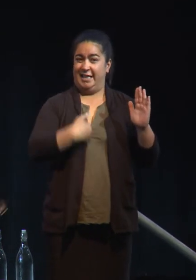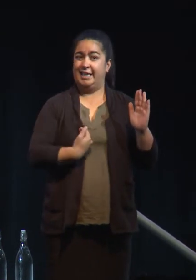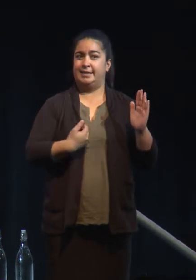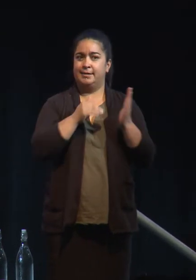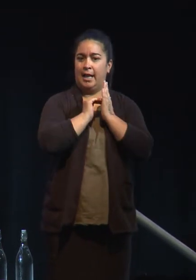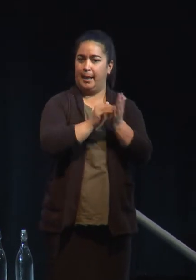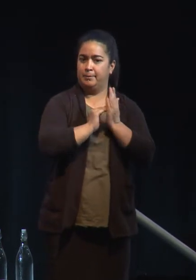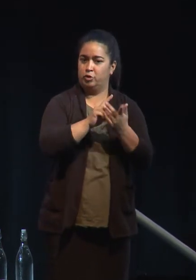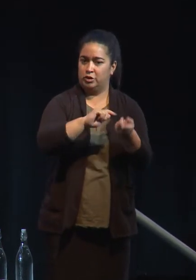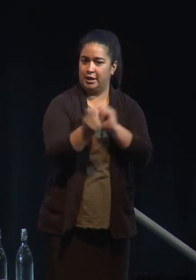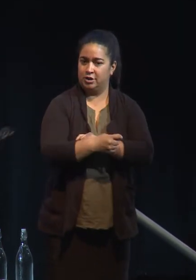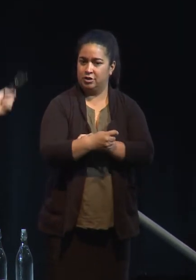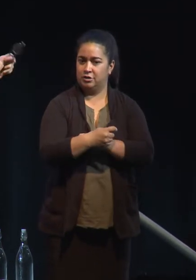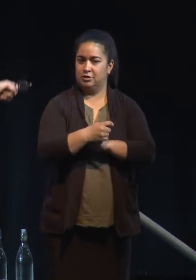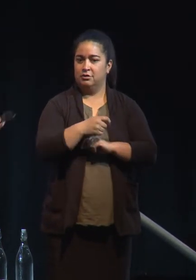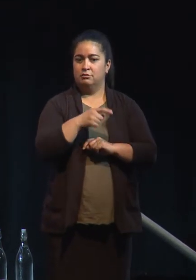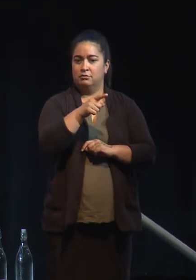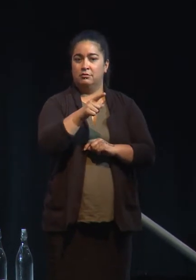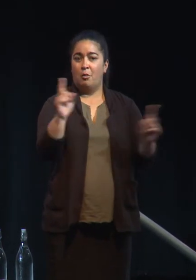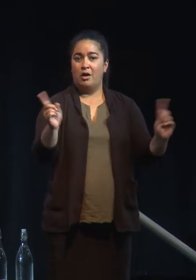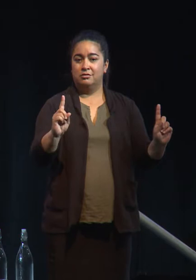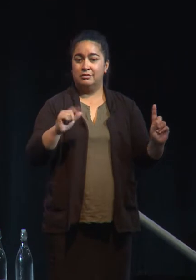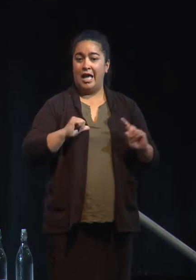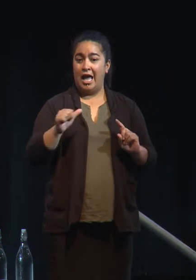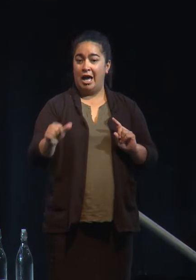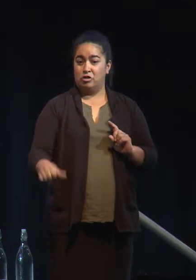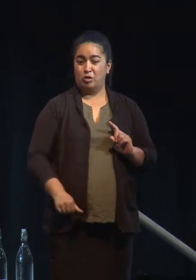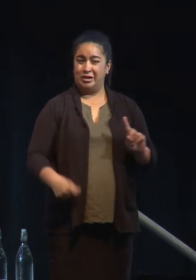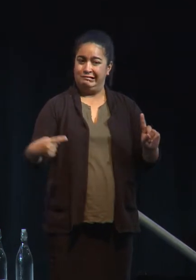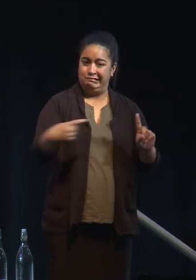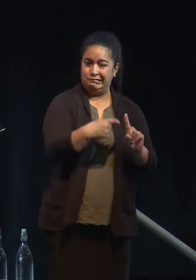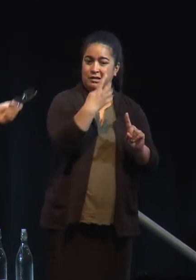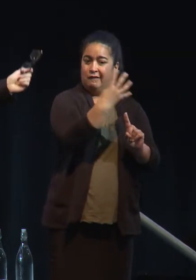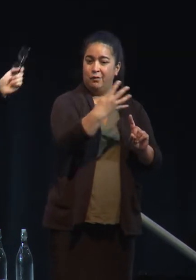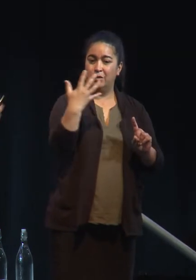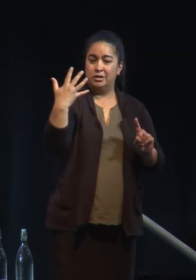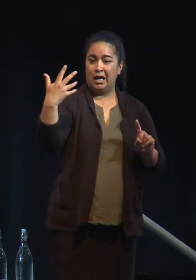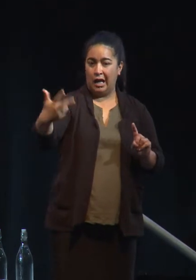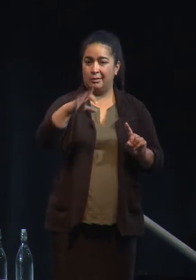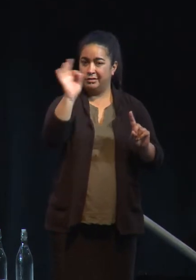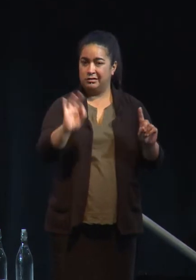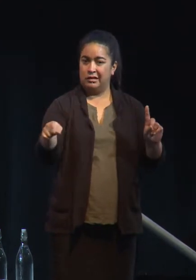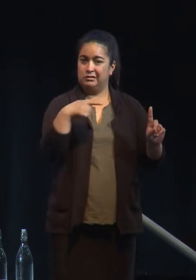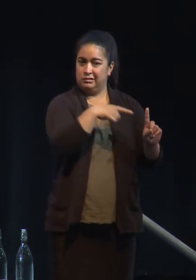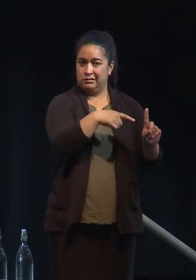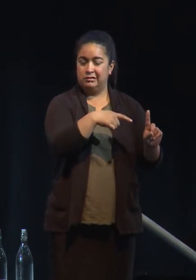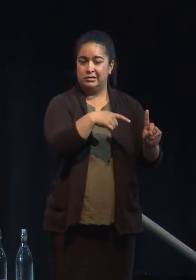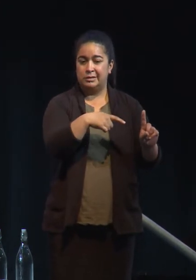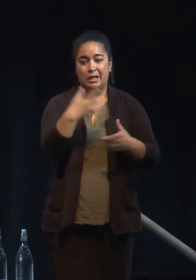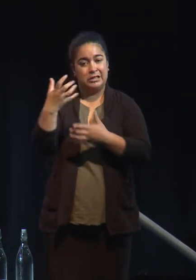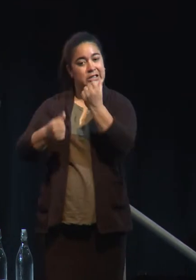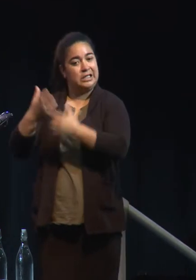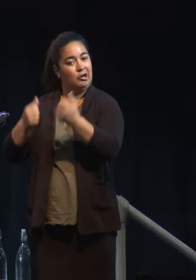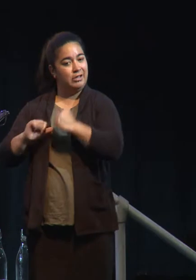% is agriculture and animal agriculture is the vast majority of that. Dairy alone accounts for 22%,